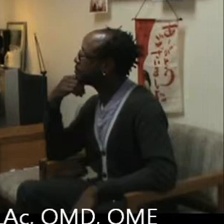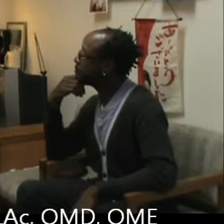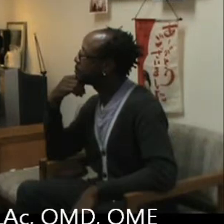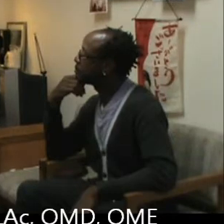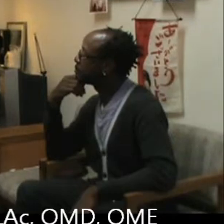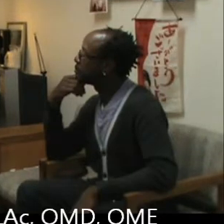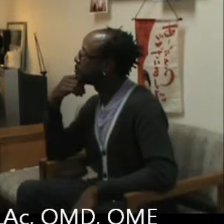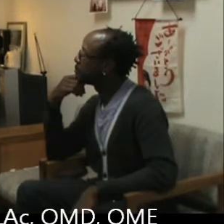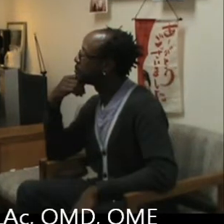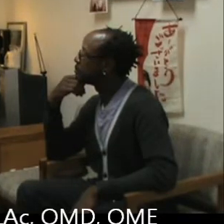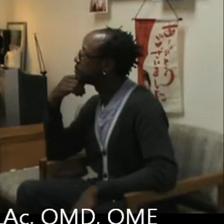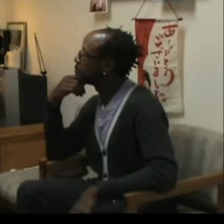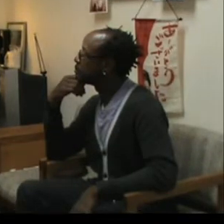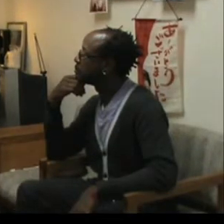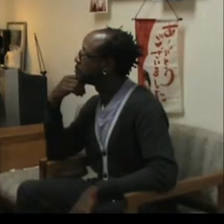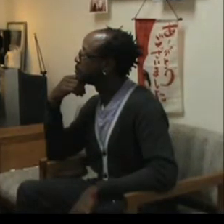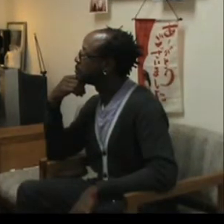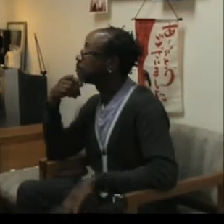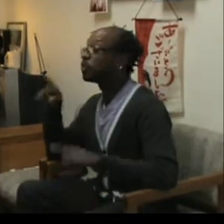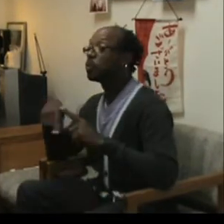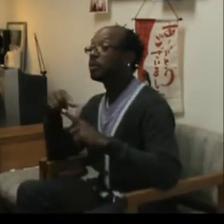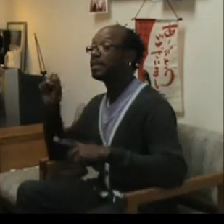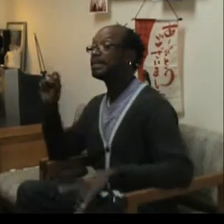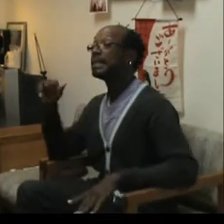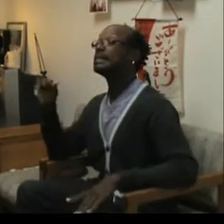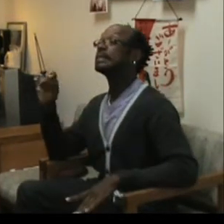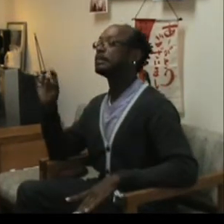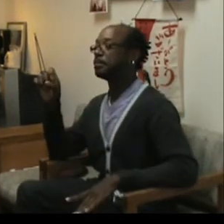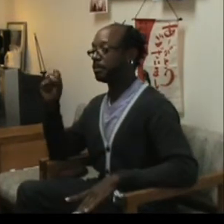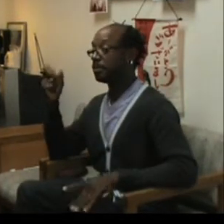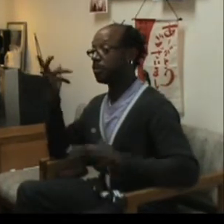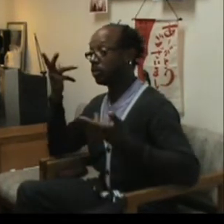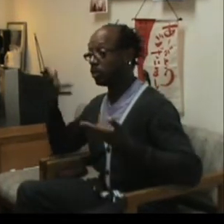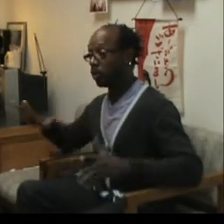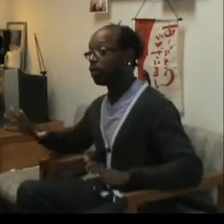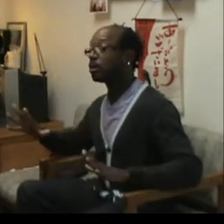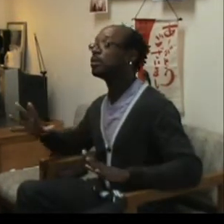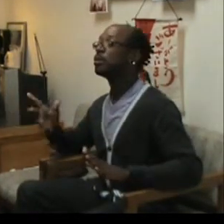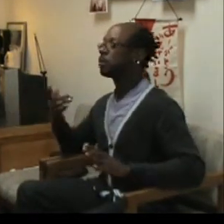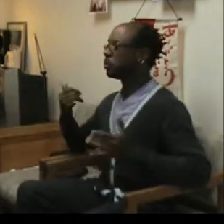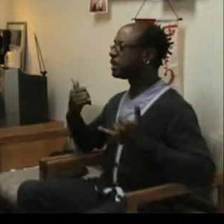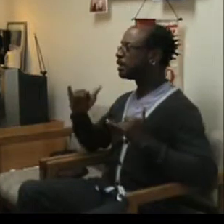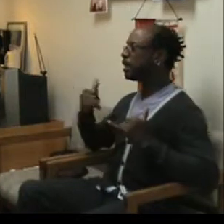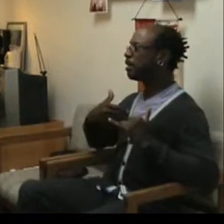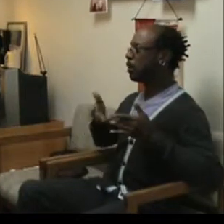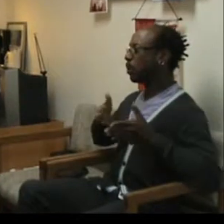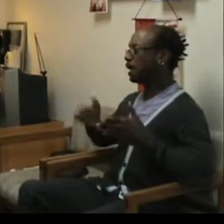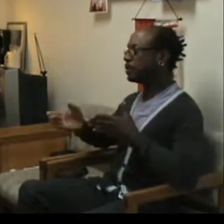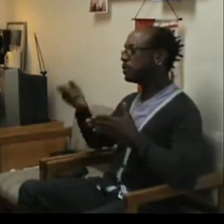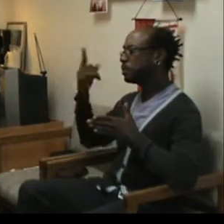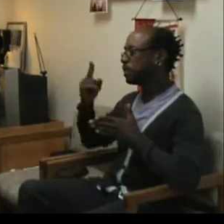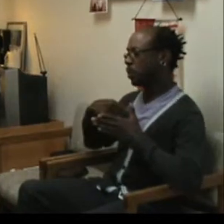So, when the symptoms are gone, we still have ways to understand where the function is.